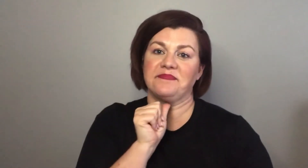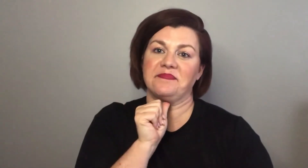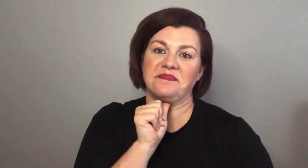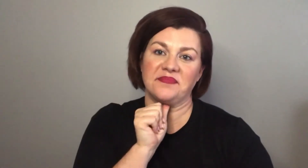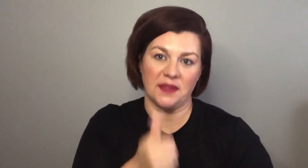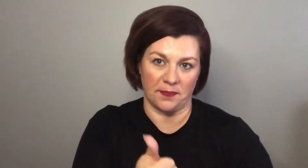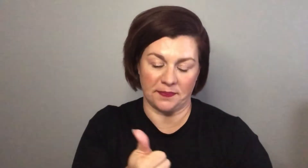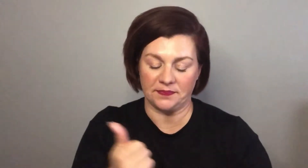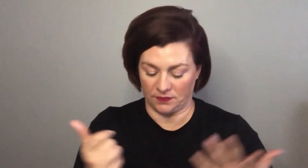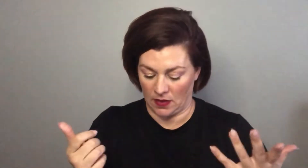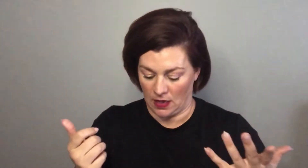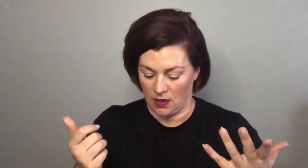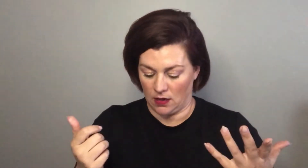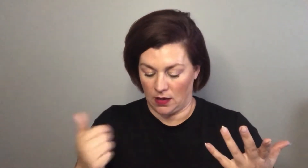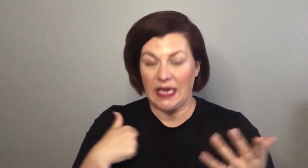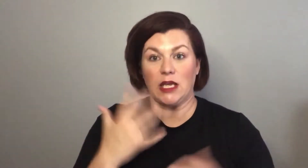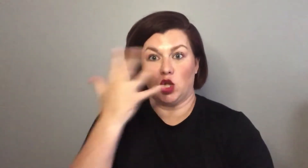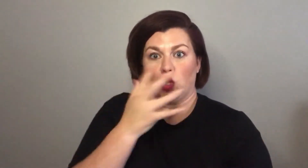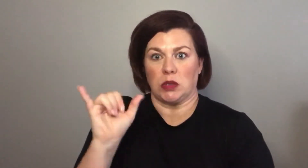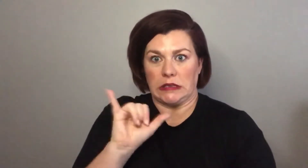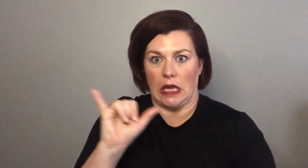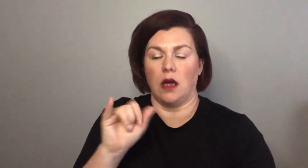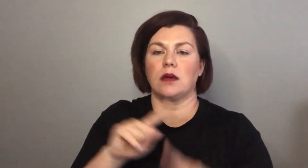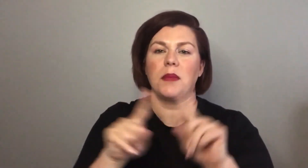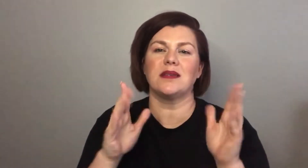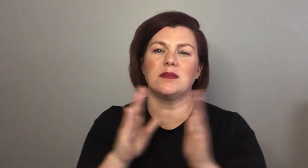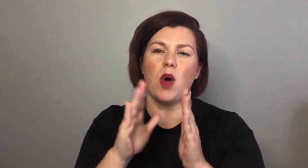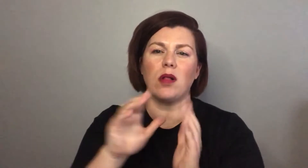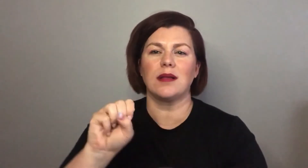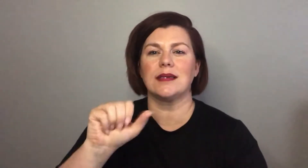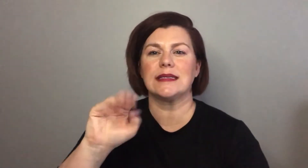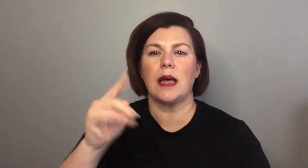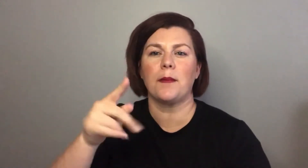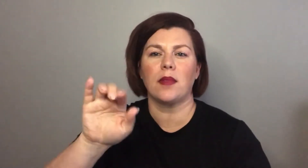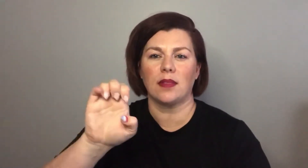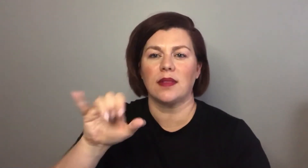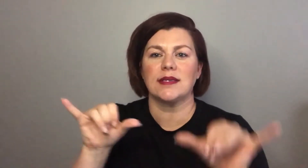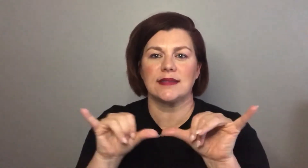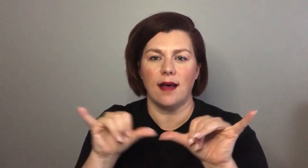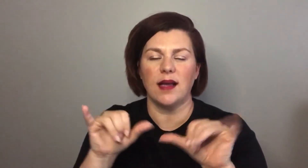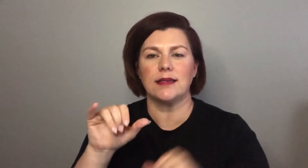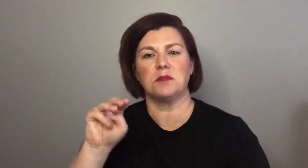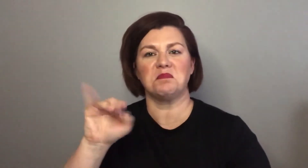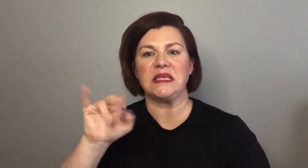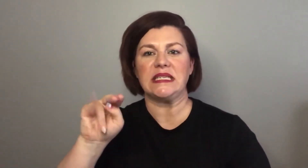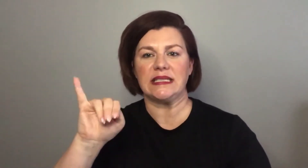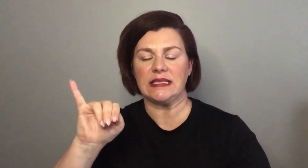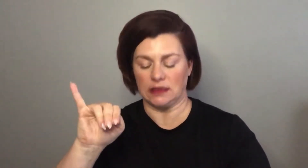I have not used this a ton it looks like I have but this is a mini size